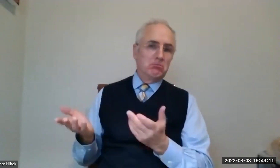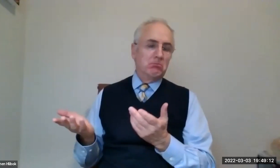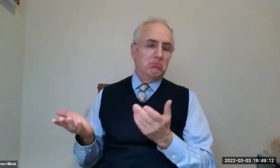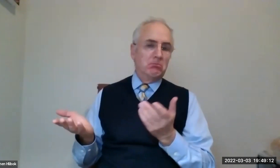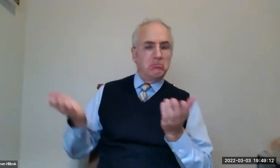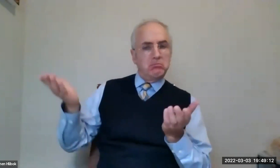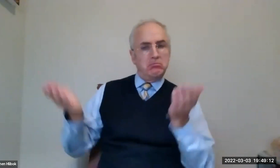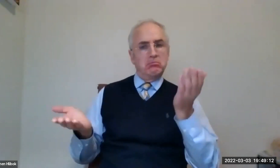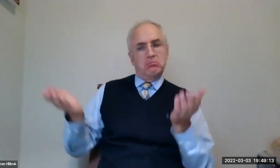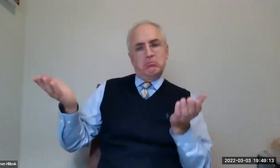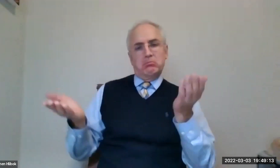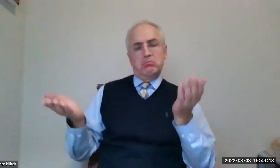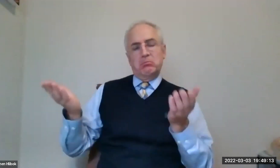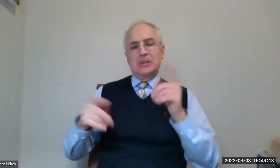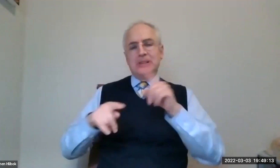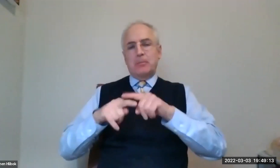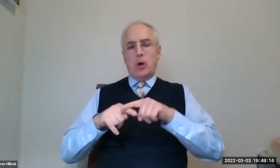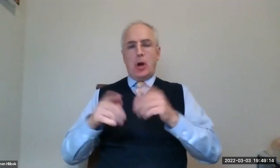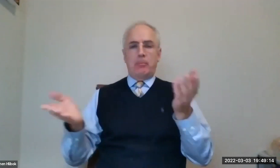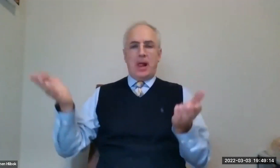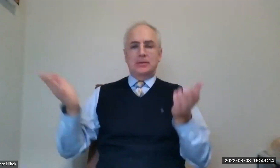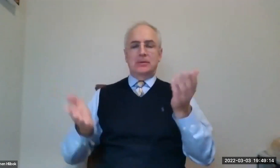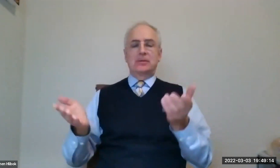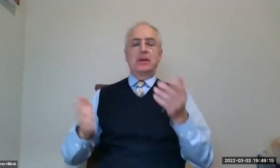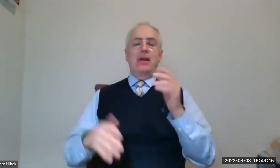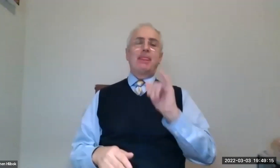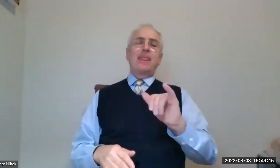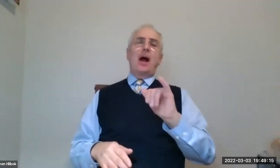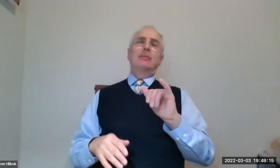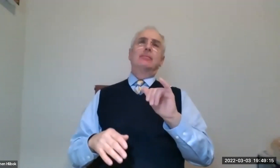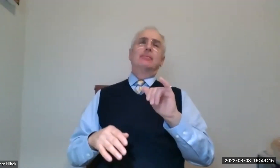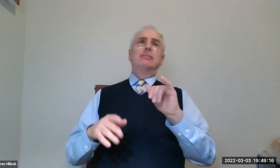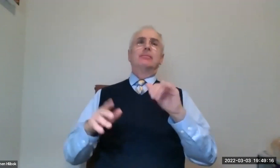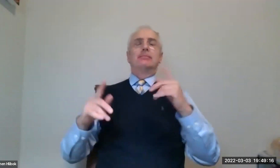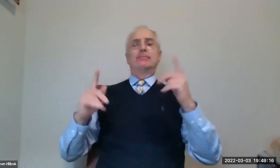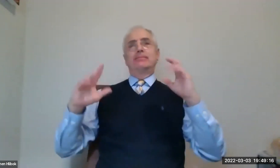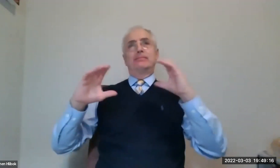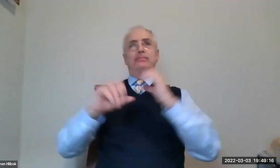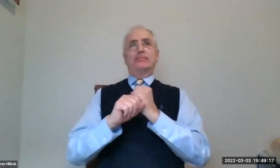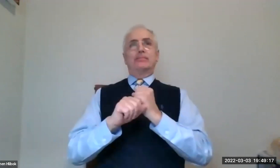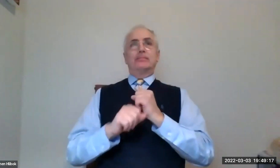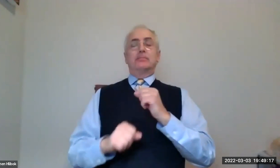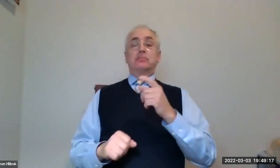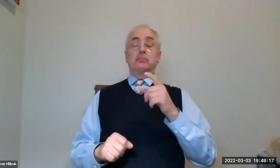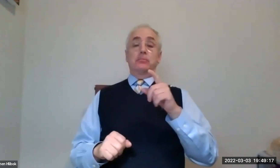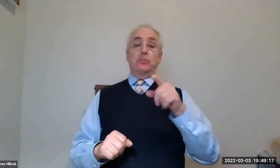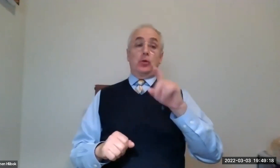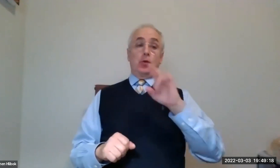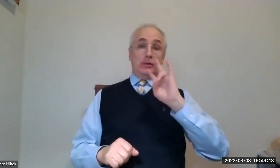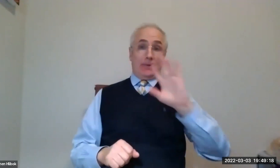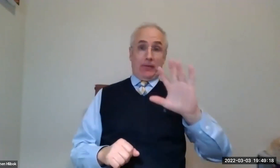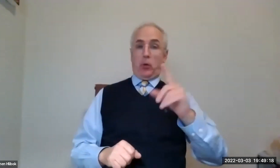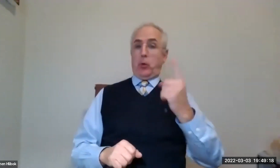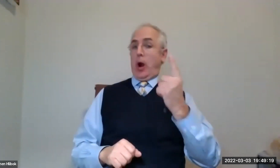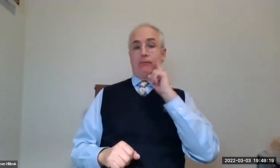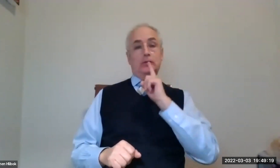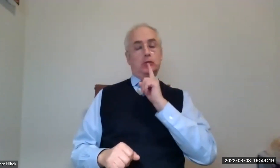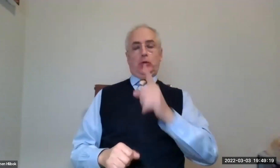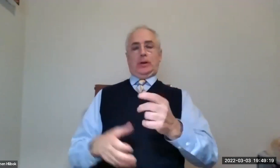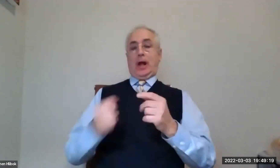You could let your investments be a little bit more aggressive or risky so you can make it balanced. So all of that to